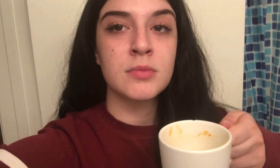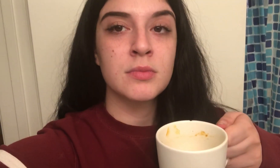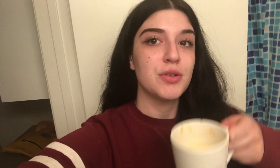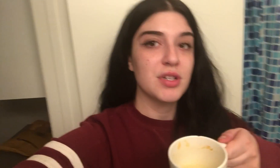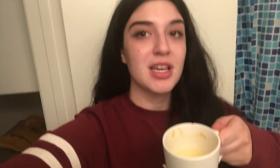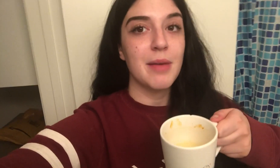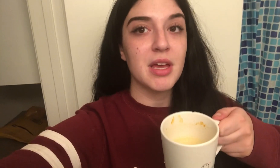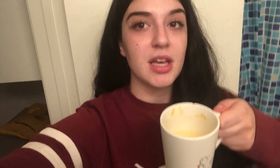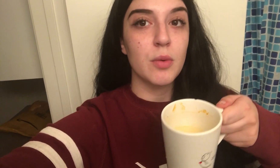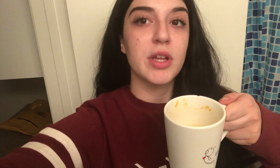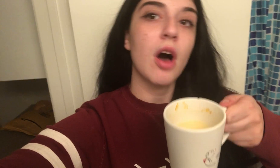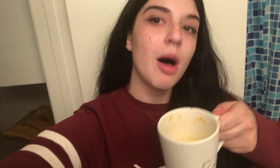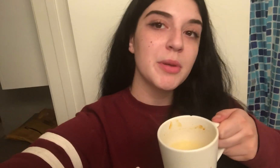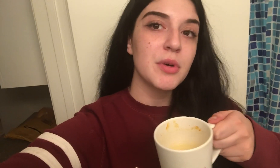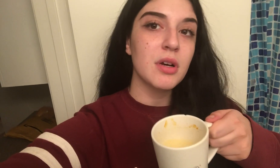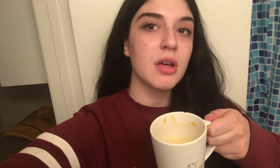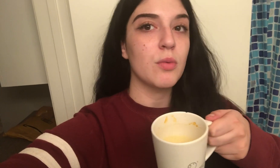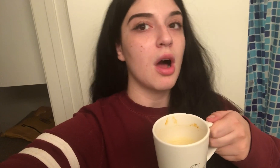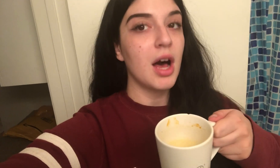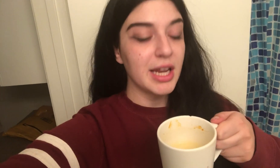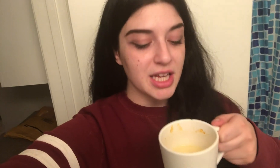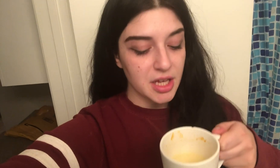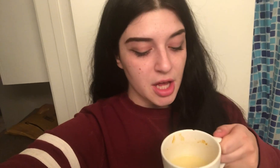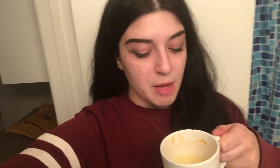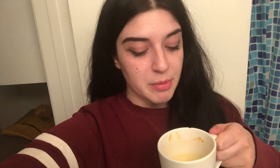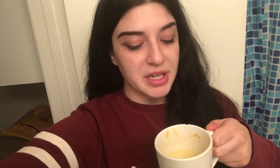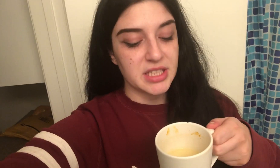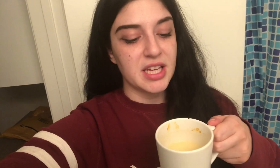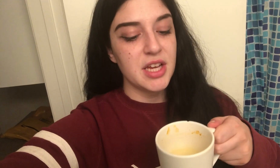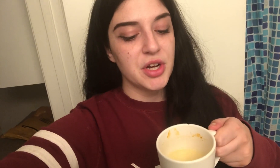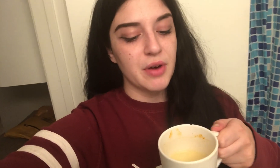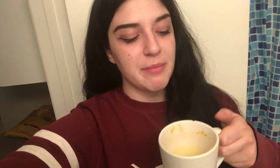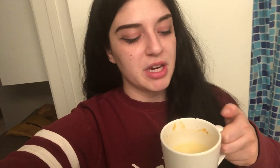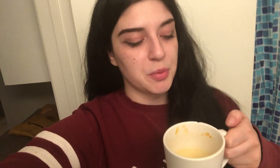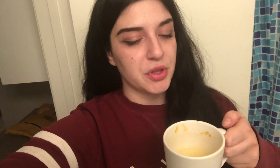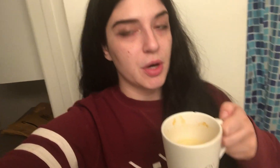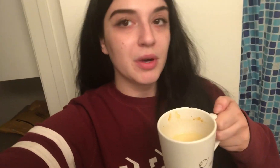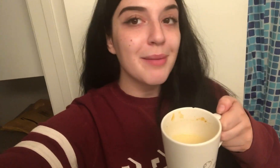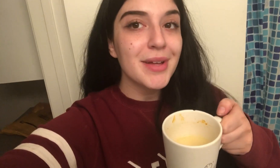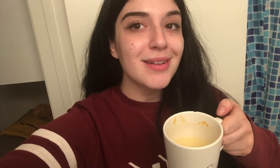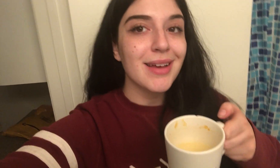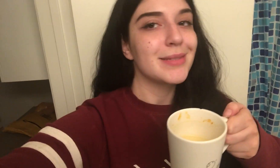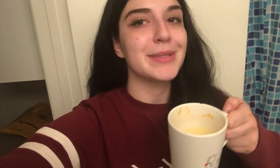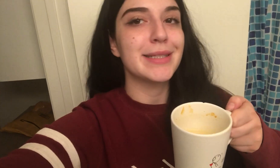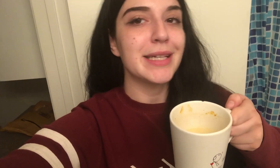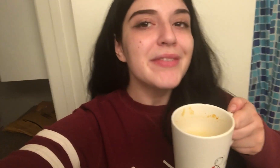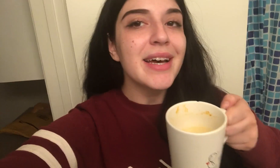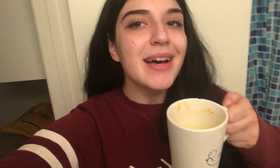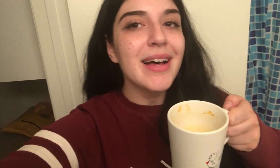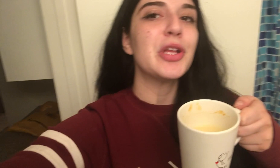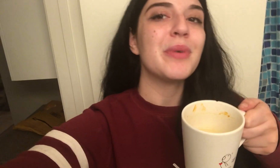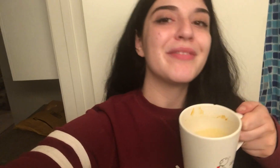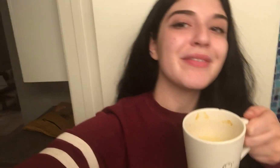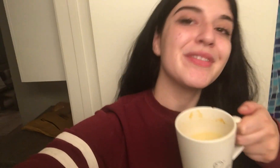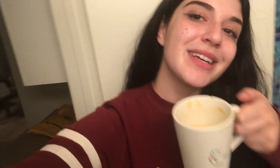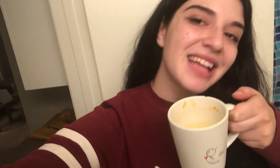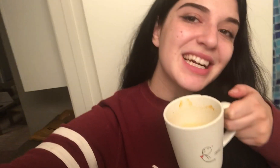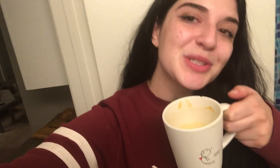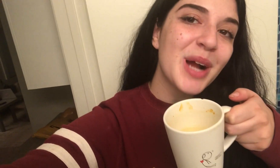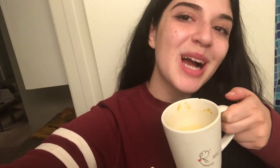Usually I make it with almond milk and raw honey, but because of keto, I made it with coconut milk, some stevia, a little bit of vanilla extract.